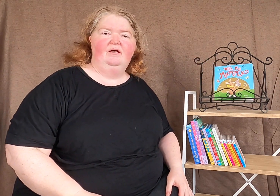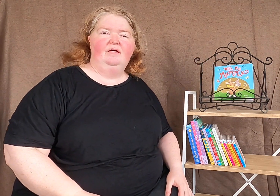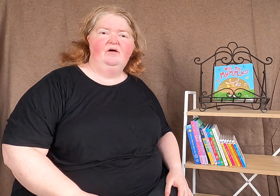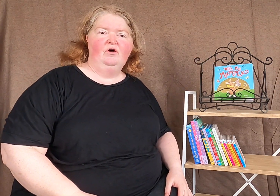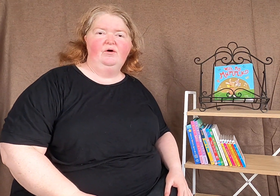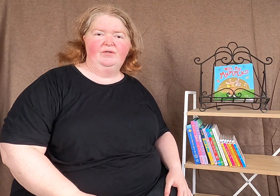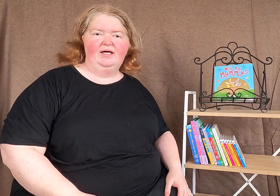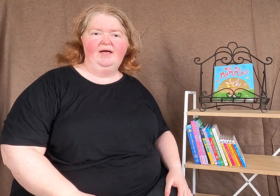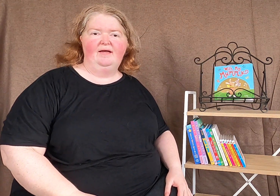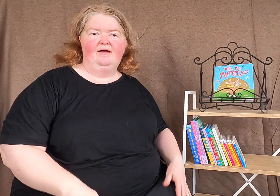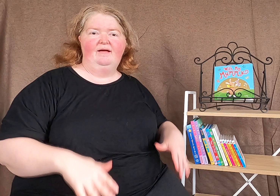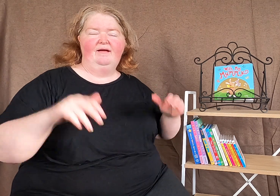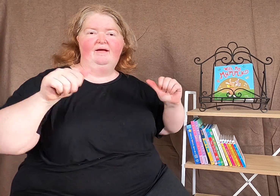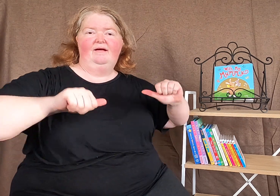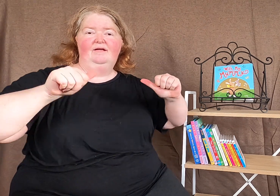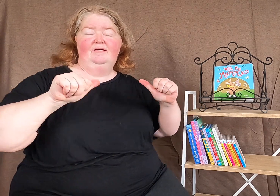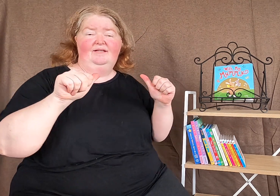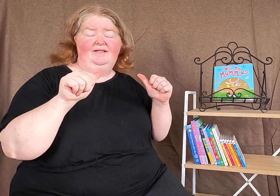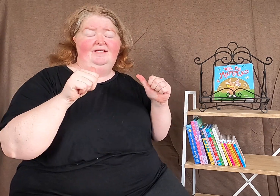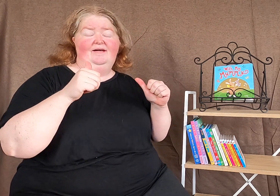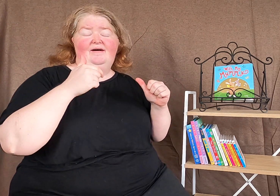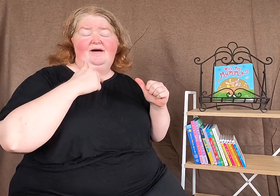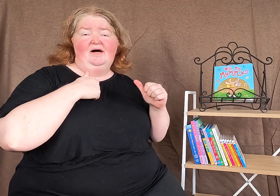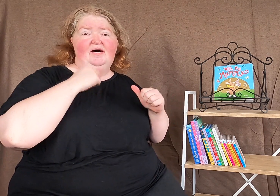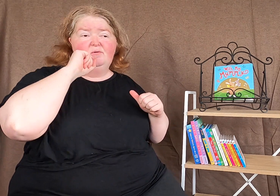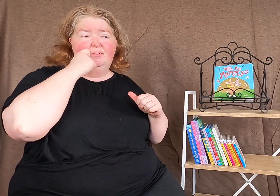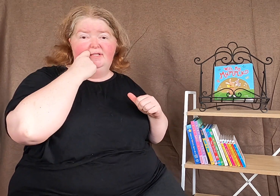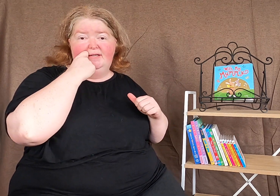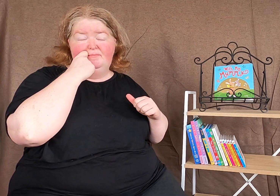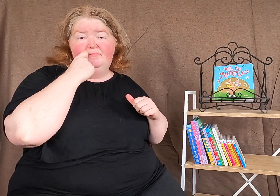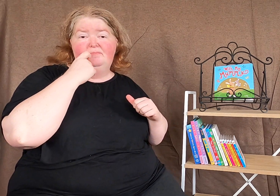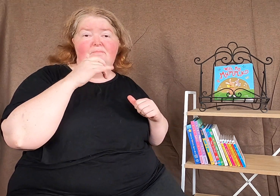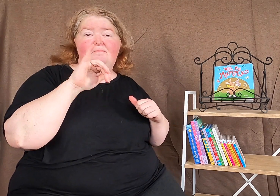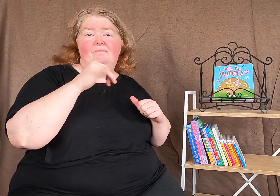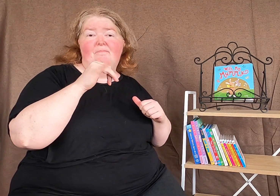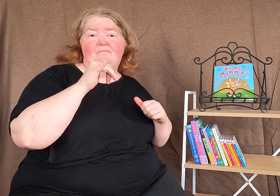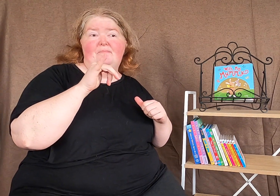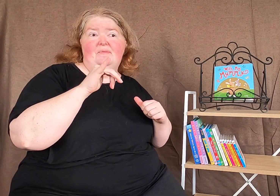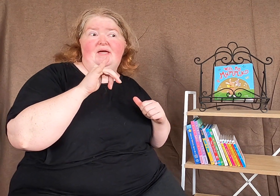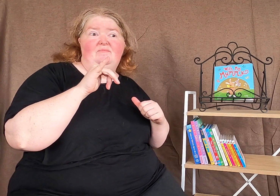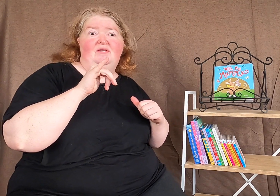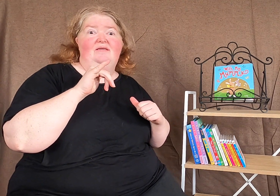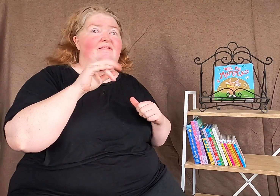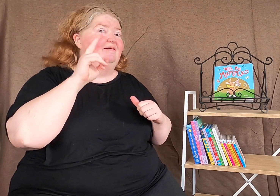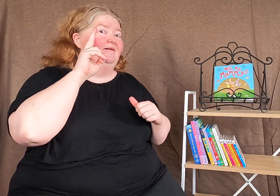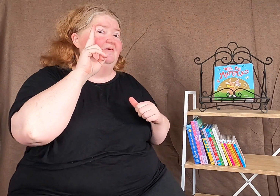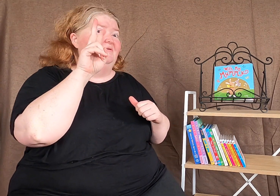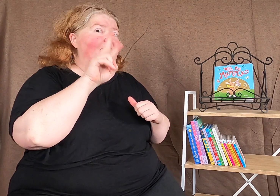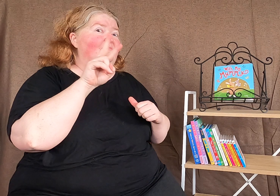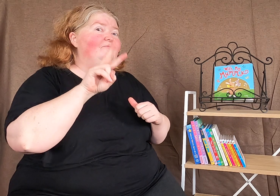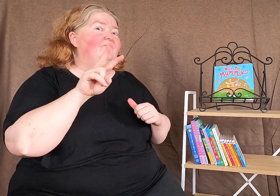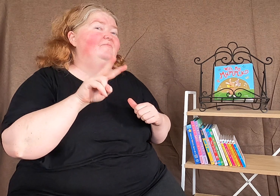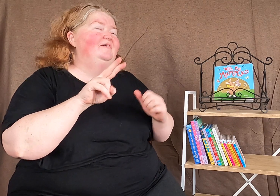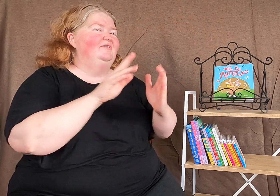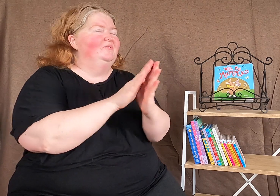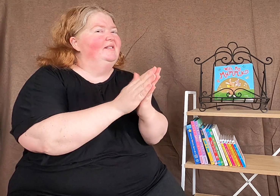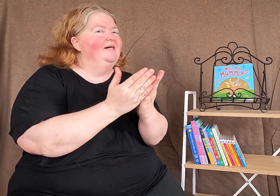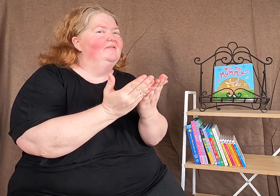Okay. I will maybe read you another